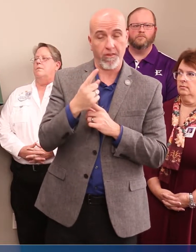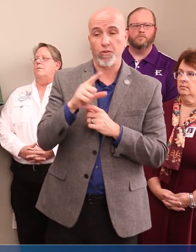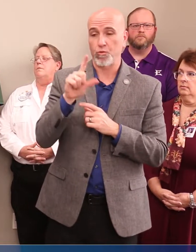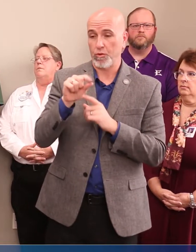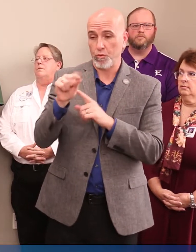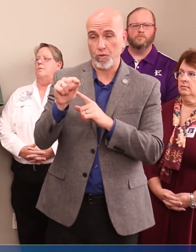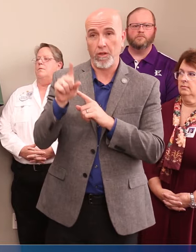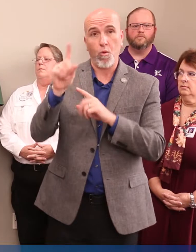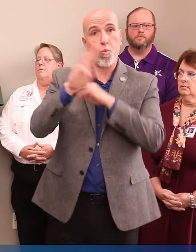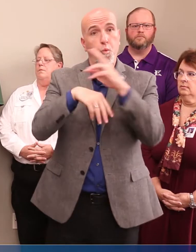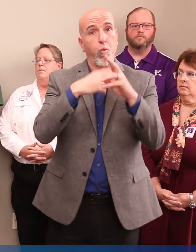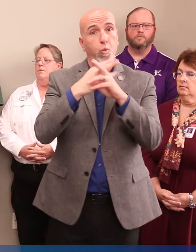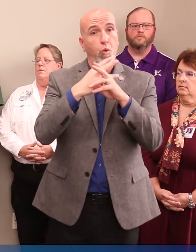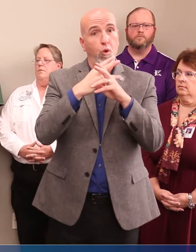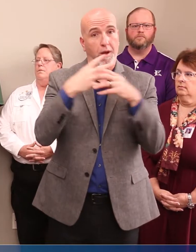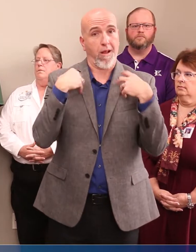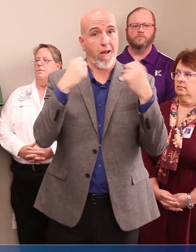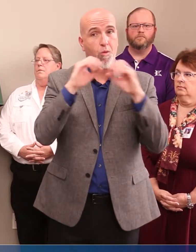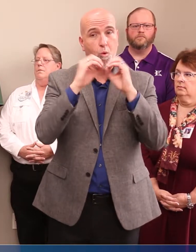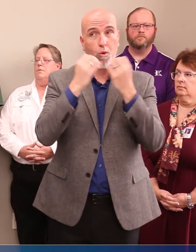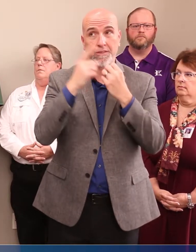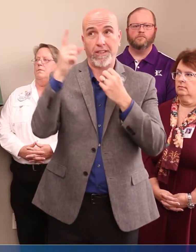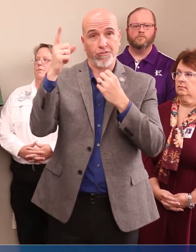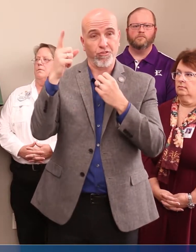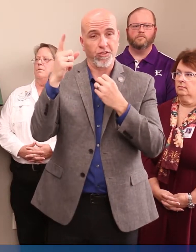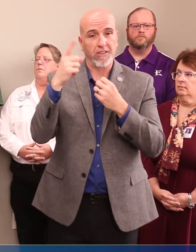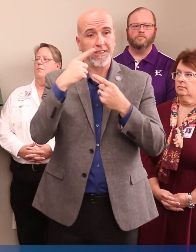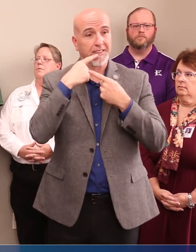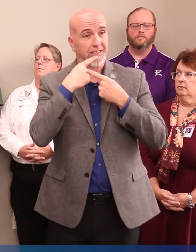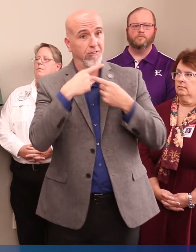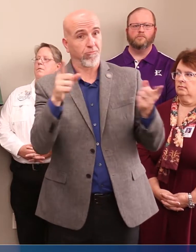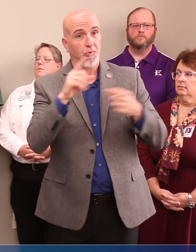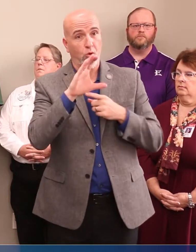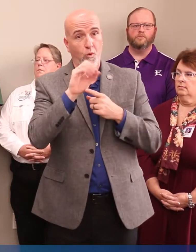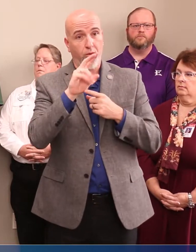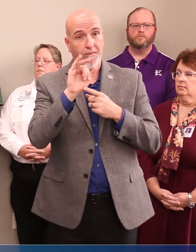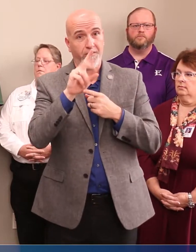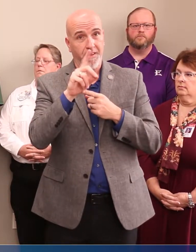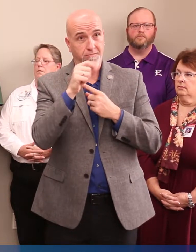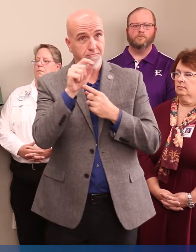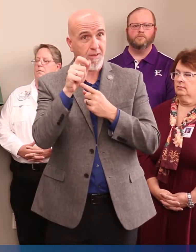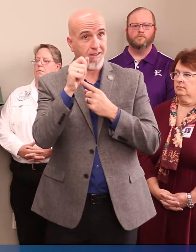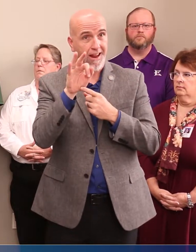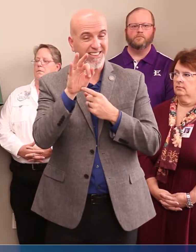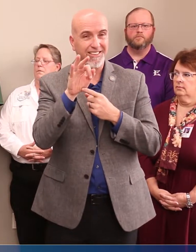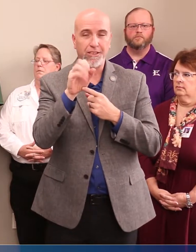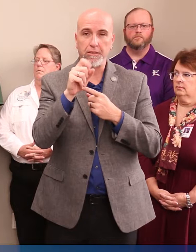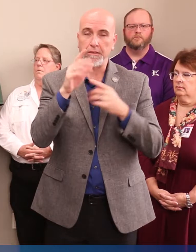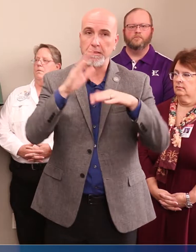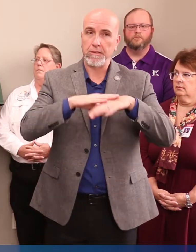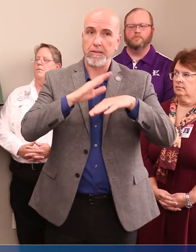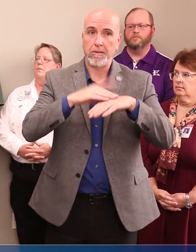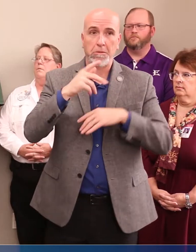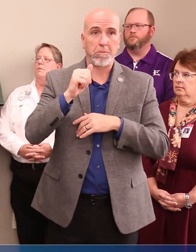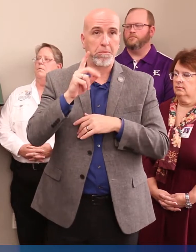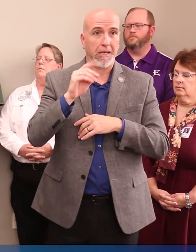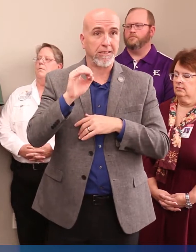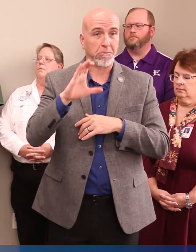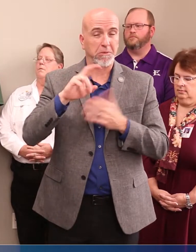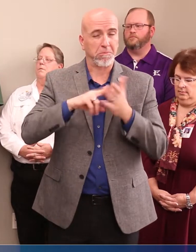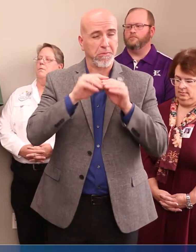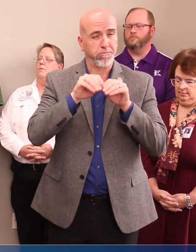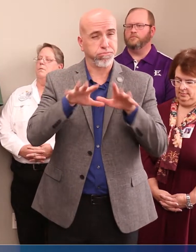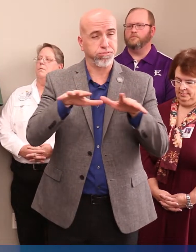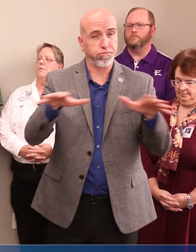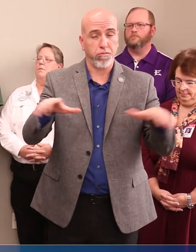Director General declared COVID-19 a pandemic, referencing over 133 countries